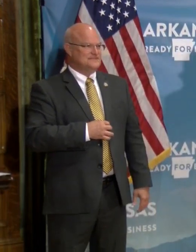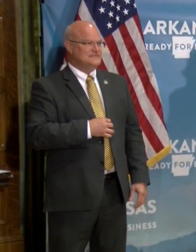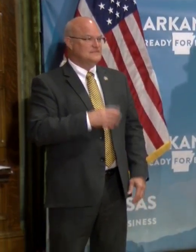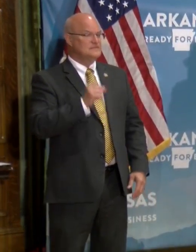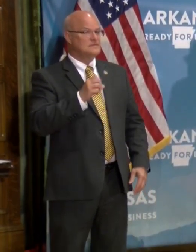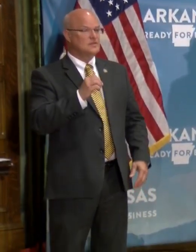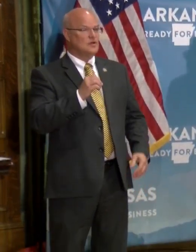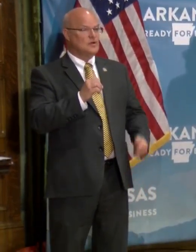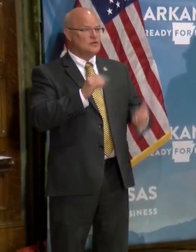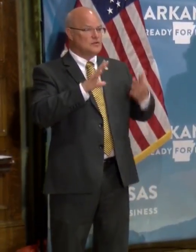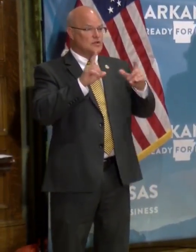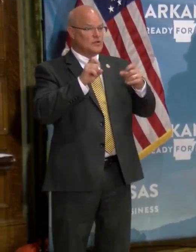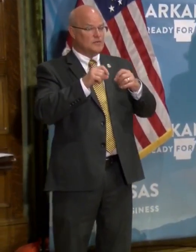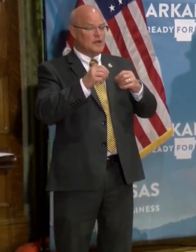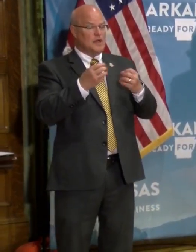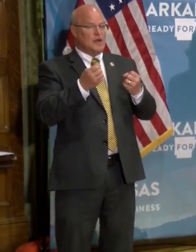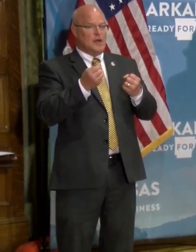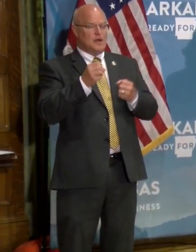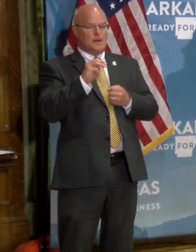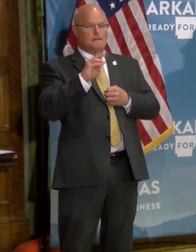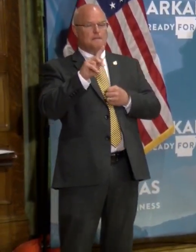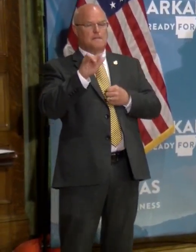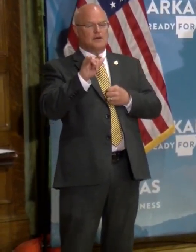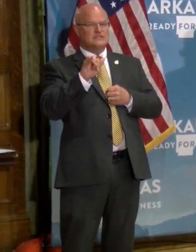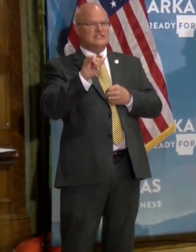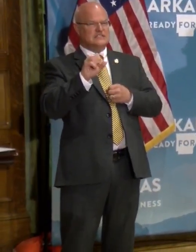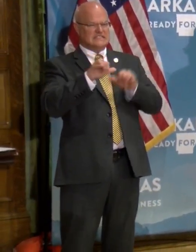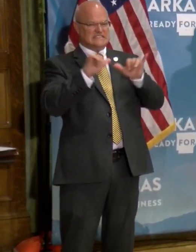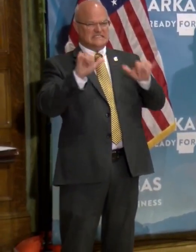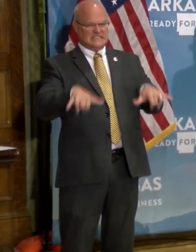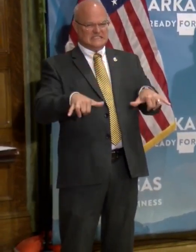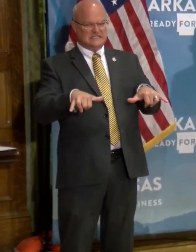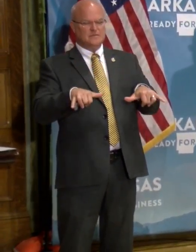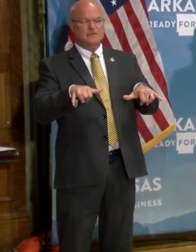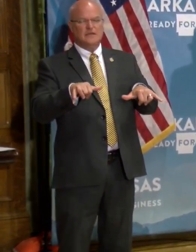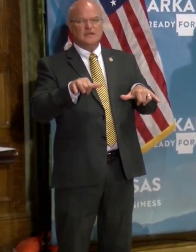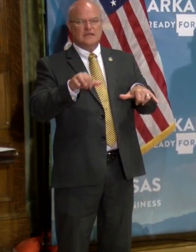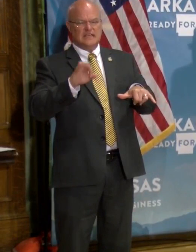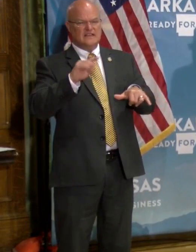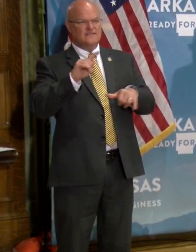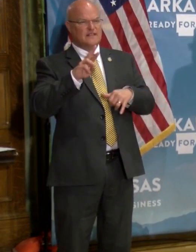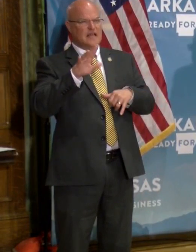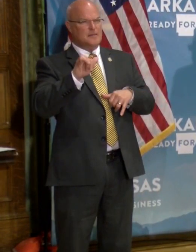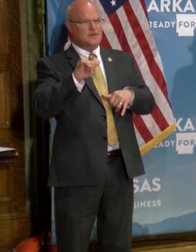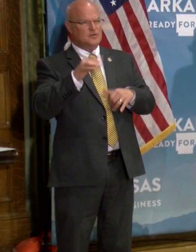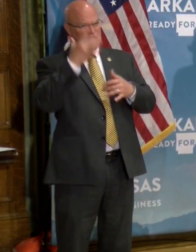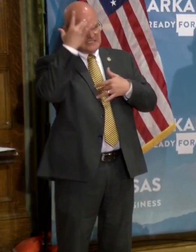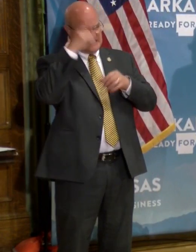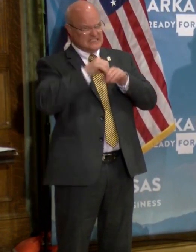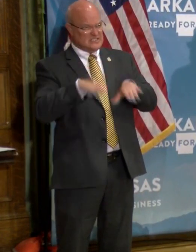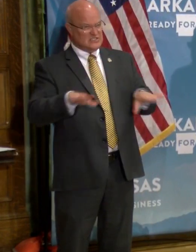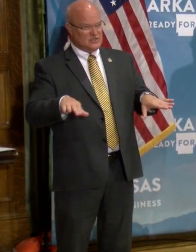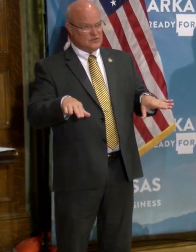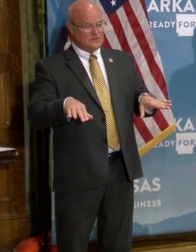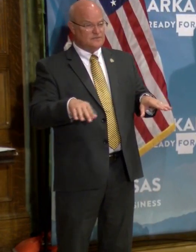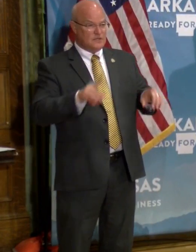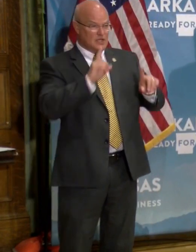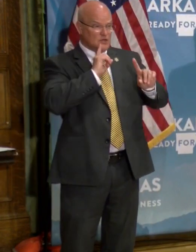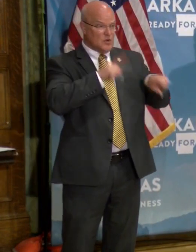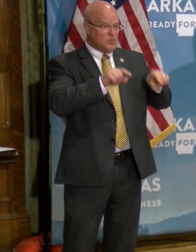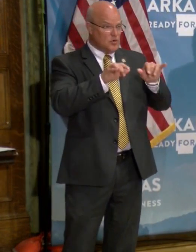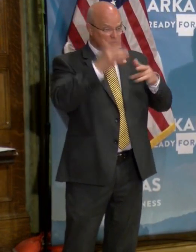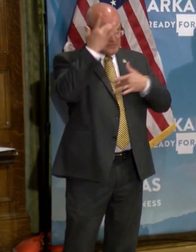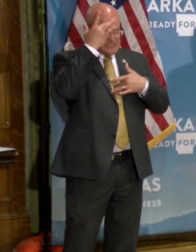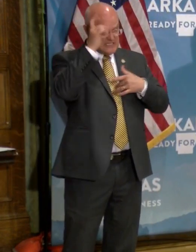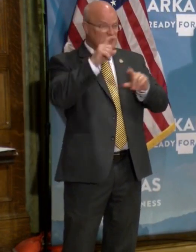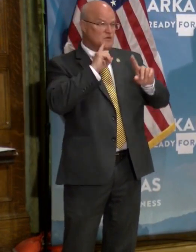So I can address the question about multi-system, uh, inflammatory disease, system syndrome in children. Um, so we are actively looking for it. It's a reportable disease.